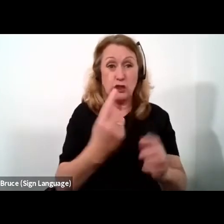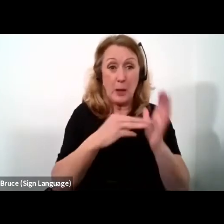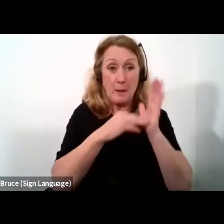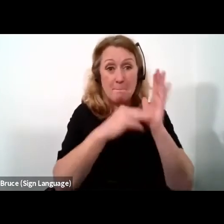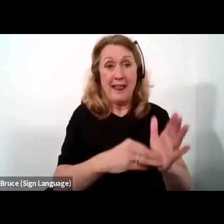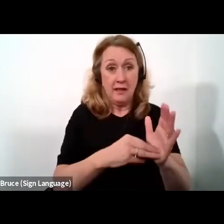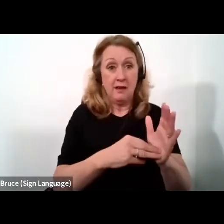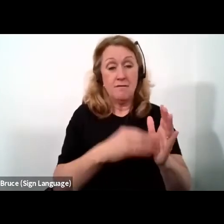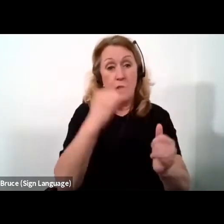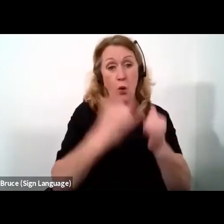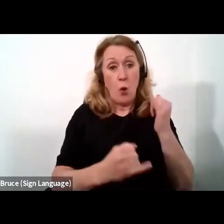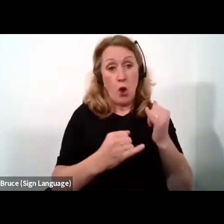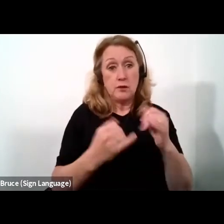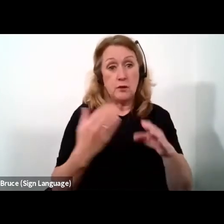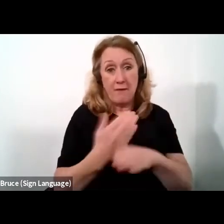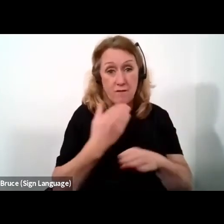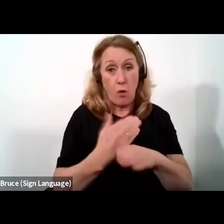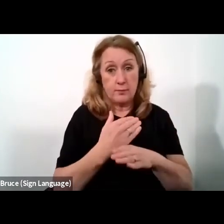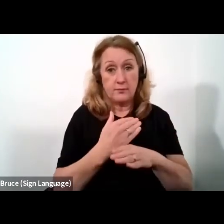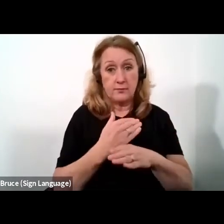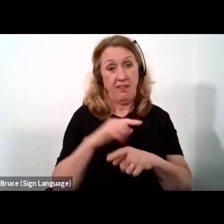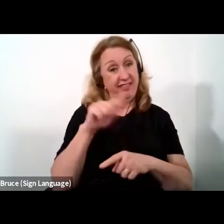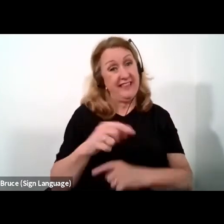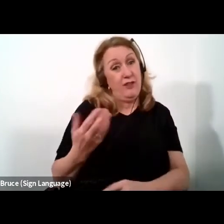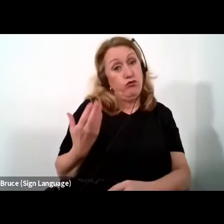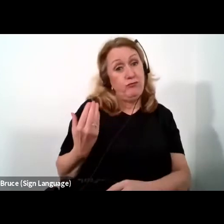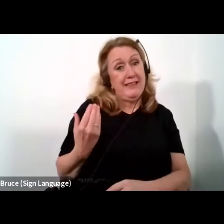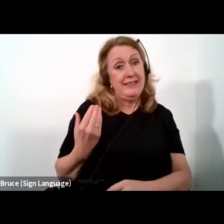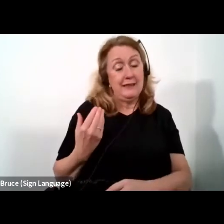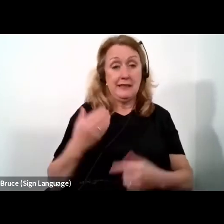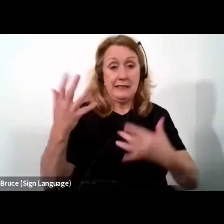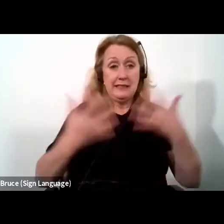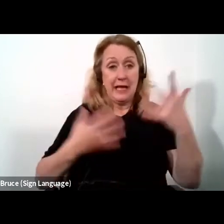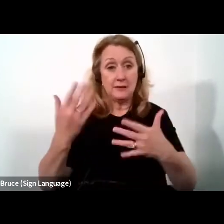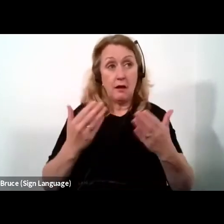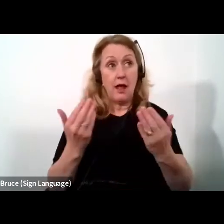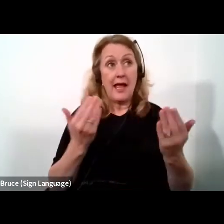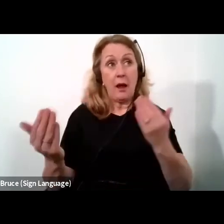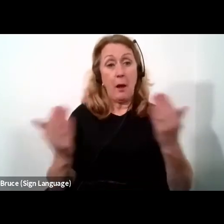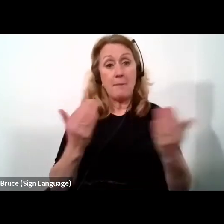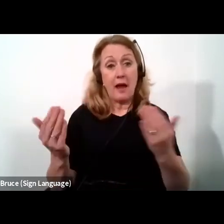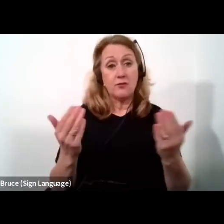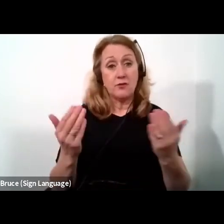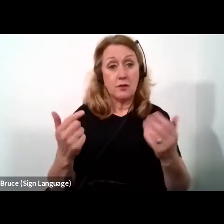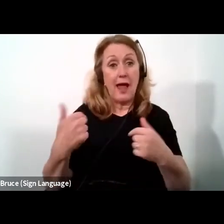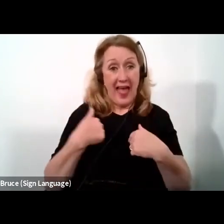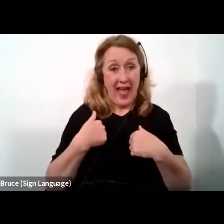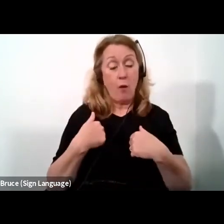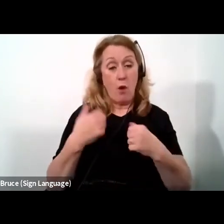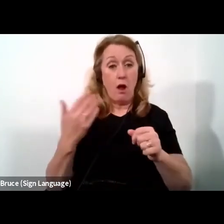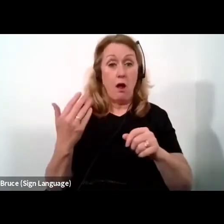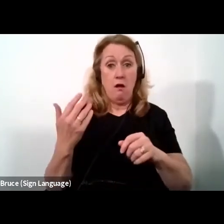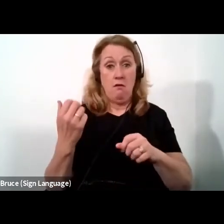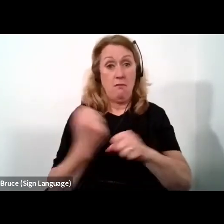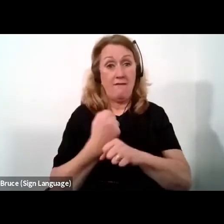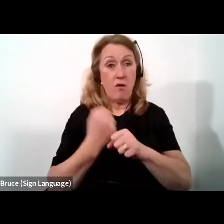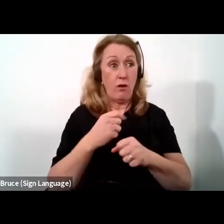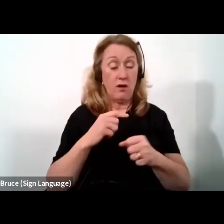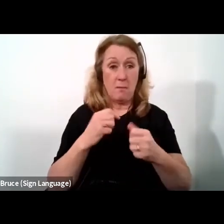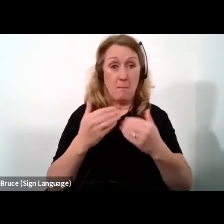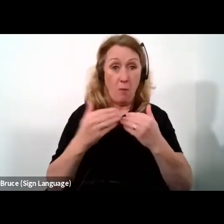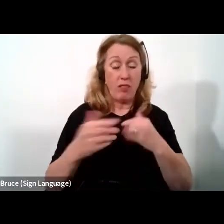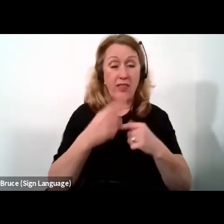performers, and this is of course the most recent data. In comparison, out-performers such as Denmark, Sweden,